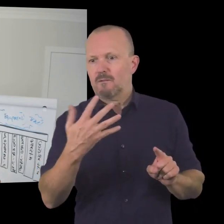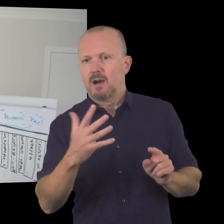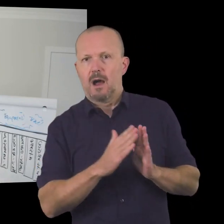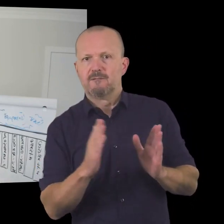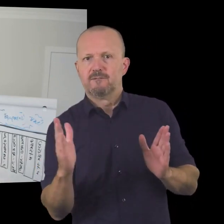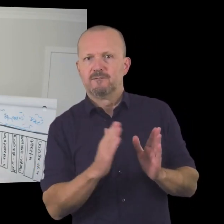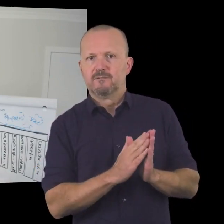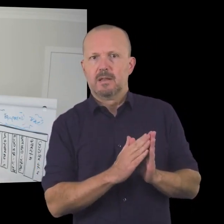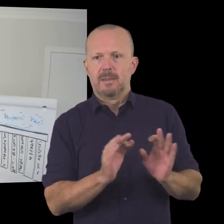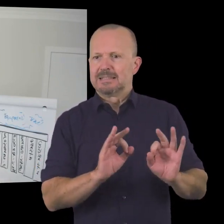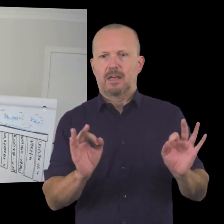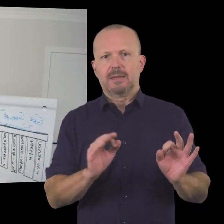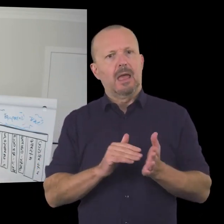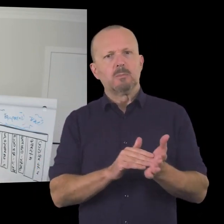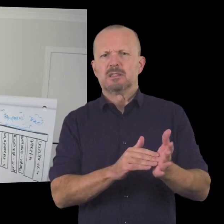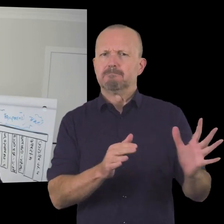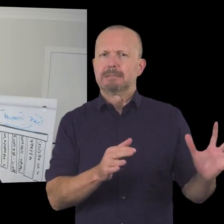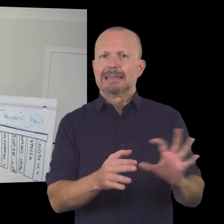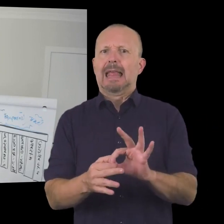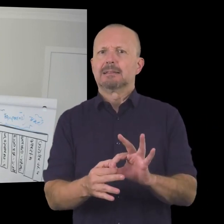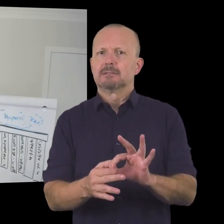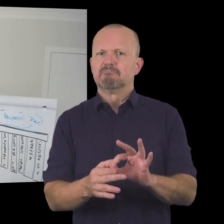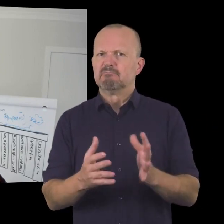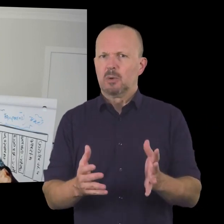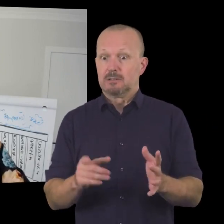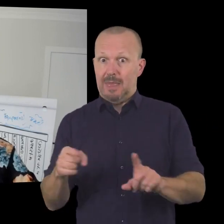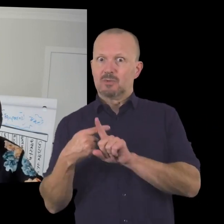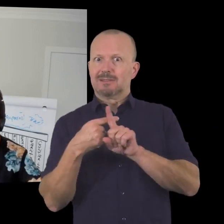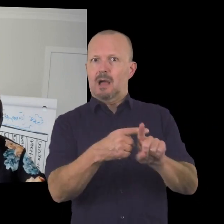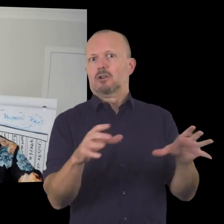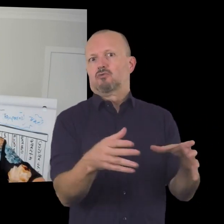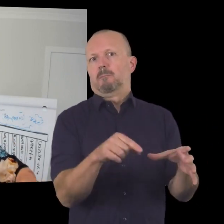45. so that was the target woman in the community aged between 25 and 45.